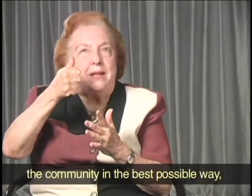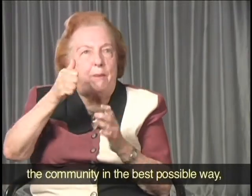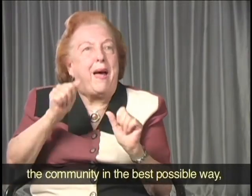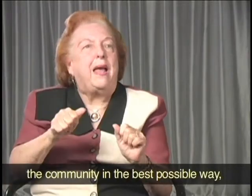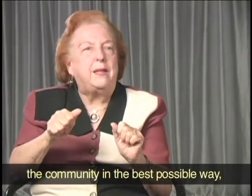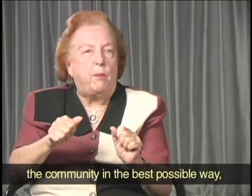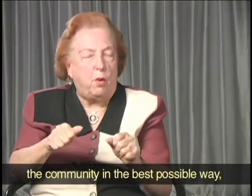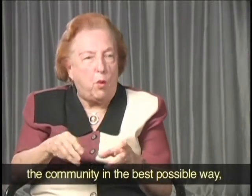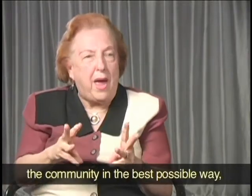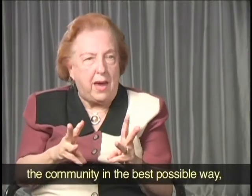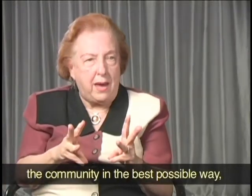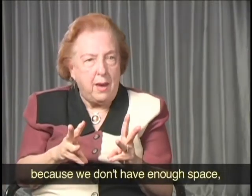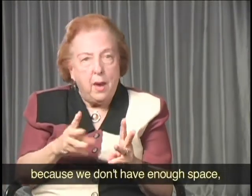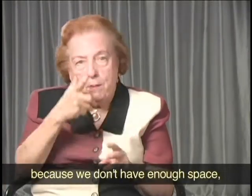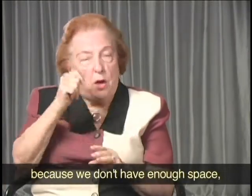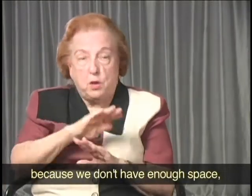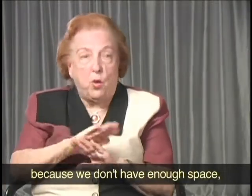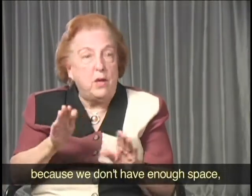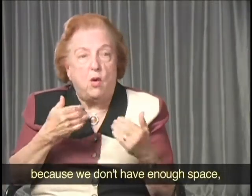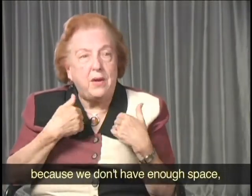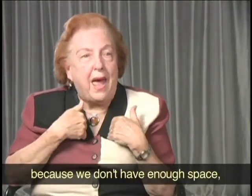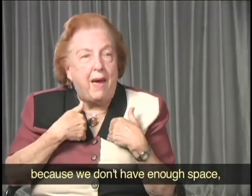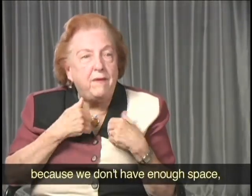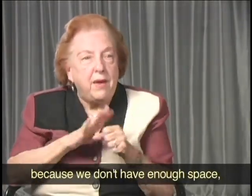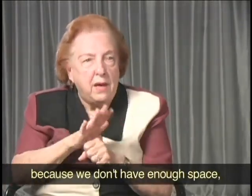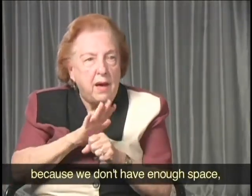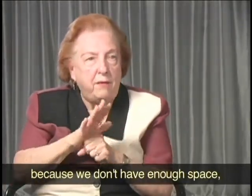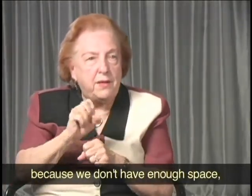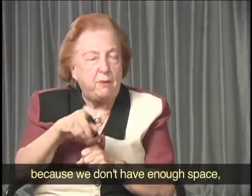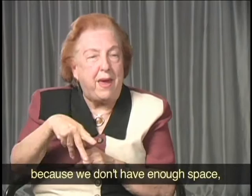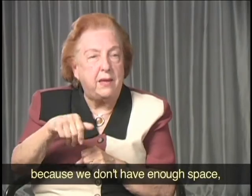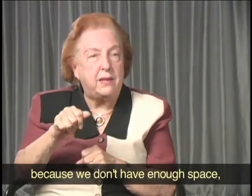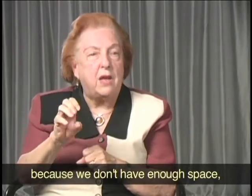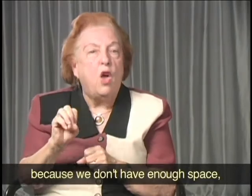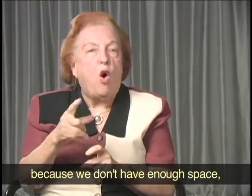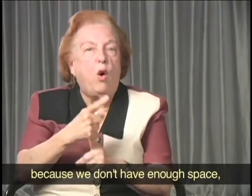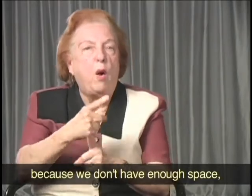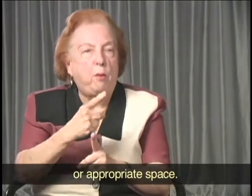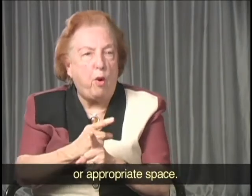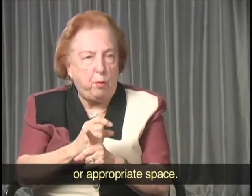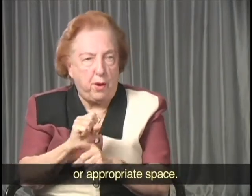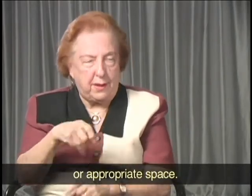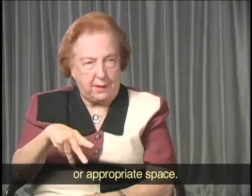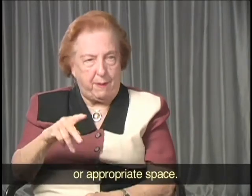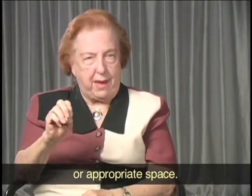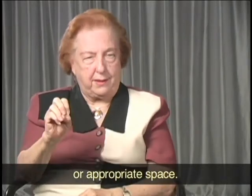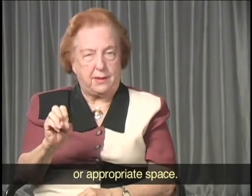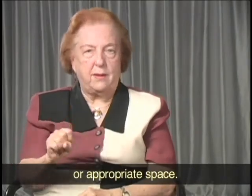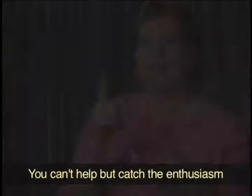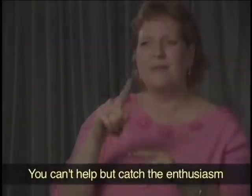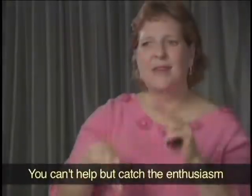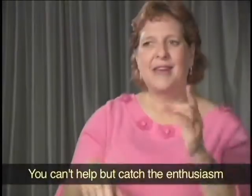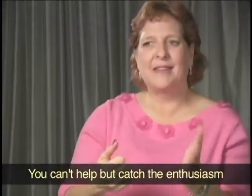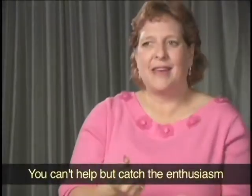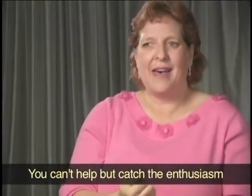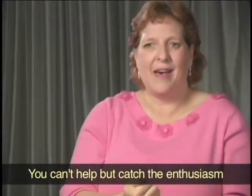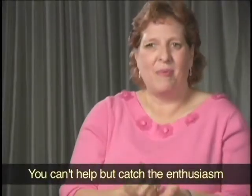possible way because we don't have enough space or appropriate space. You can't help